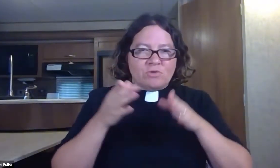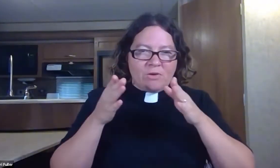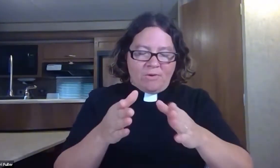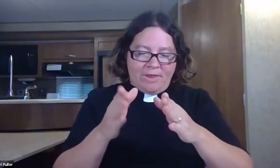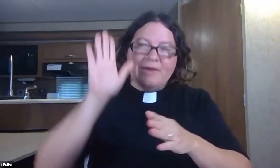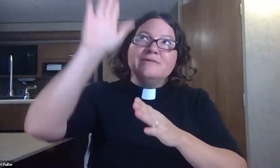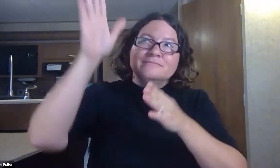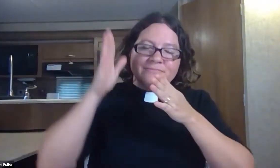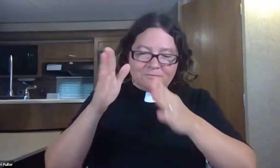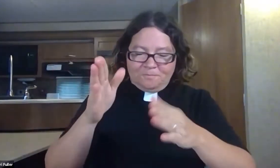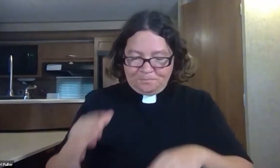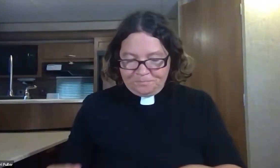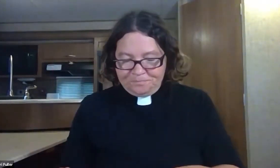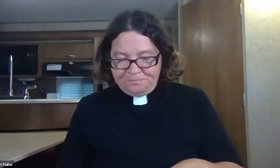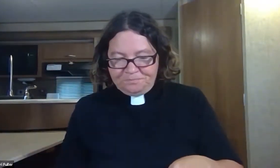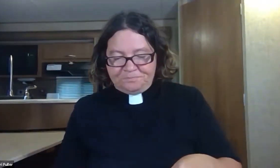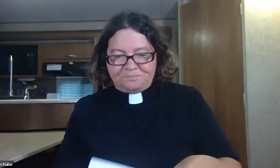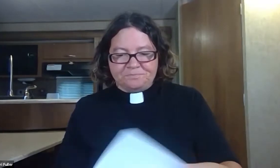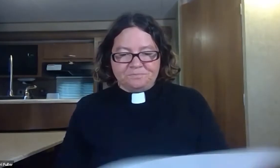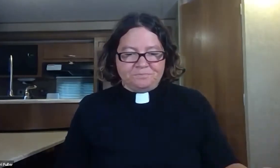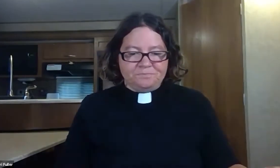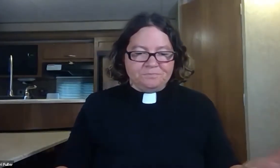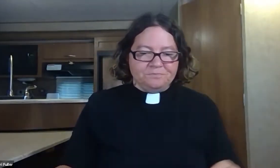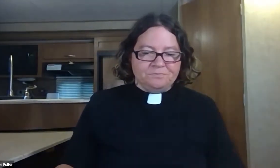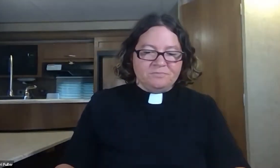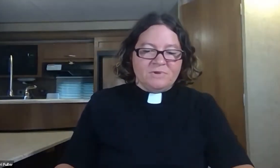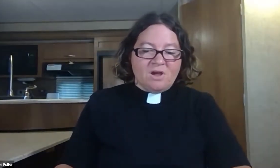you just like God teaches me the way that God wants us to go